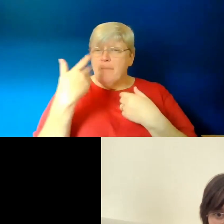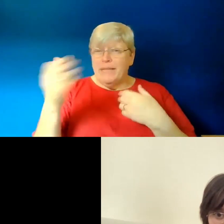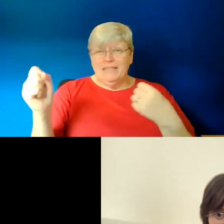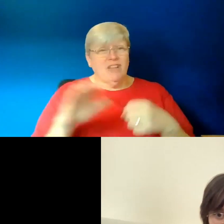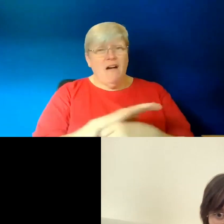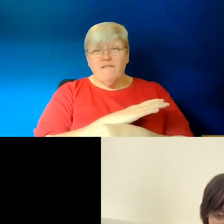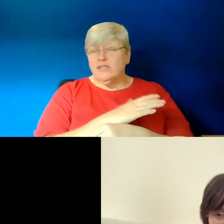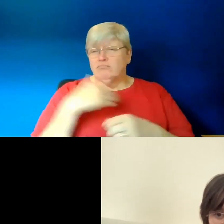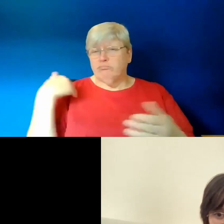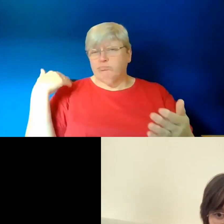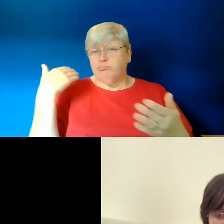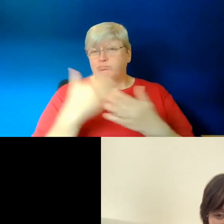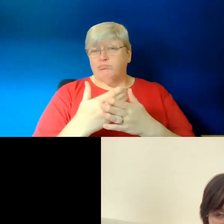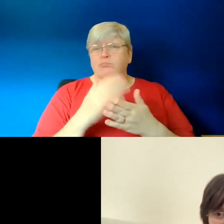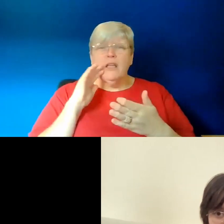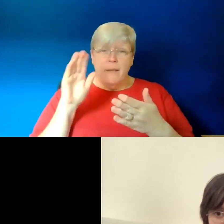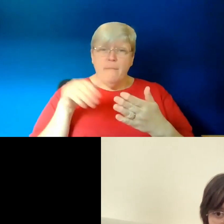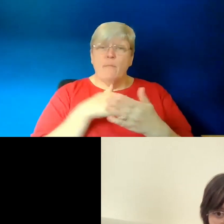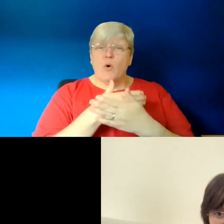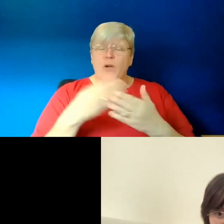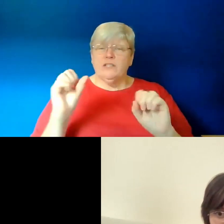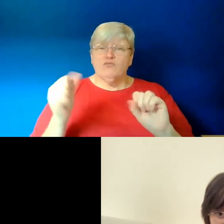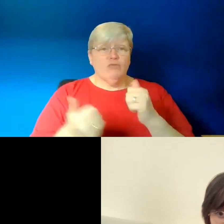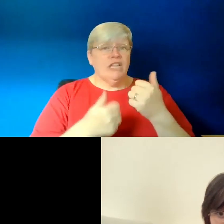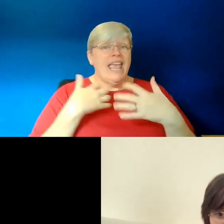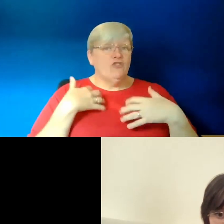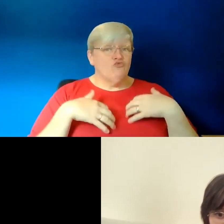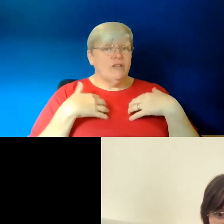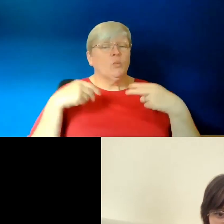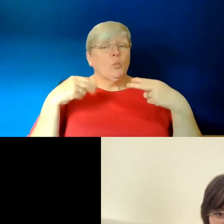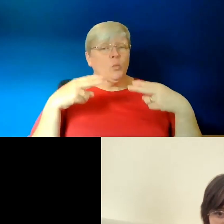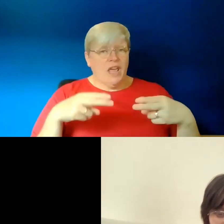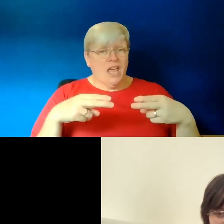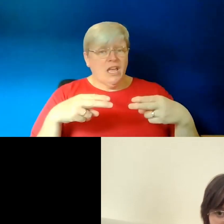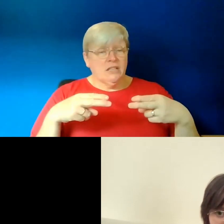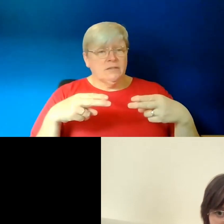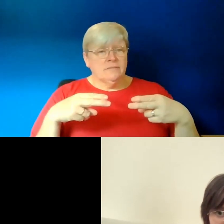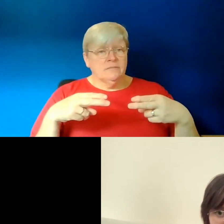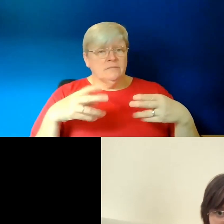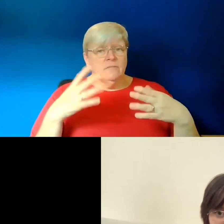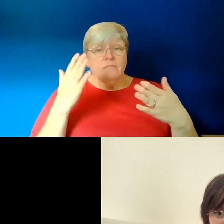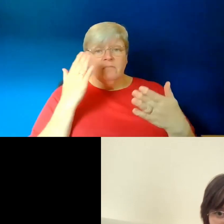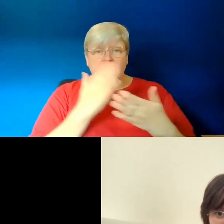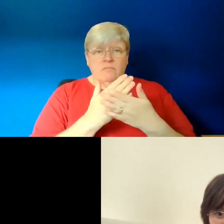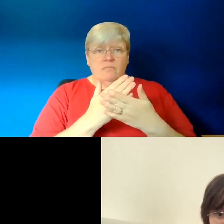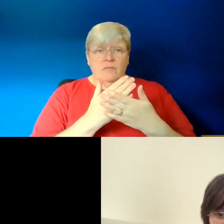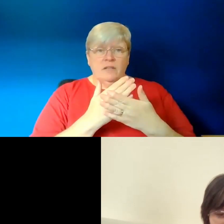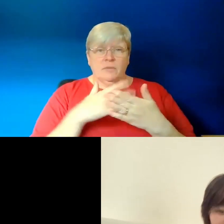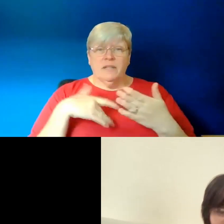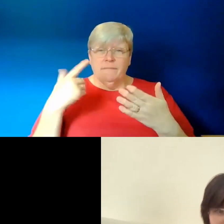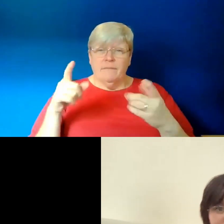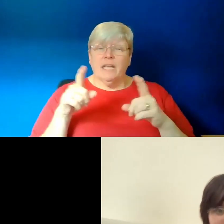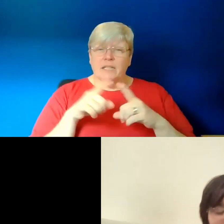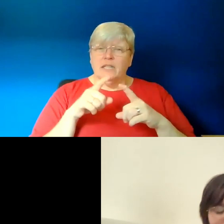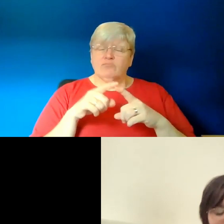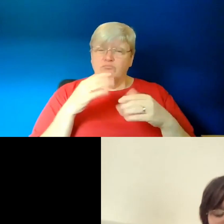already by a lot of poets in the past and done really interestingly. There are like, it might feel like there's more ways